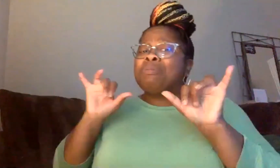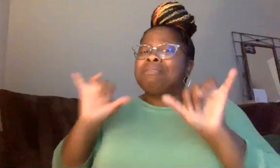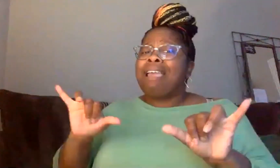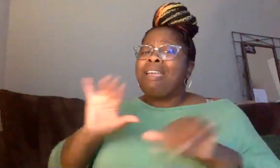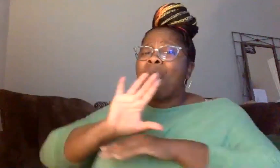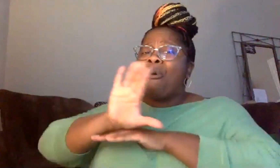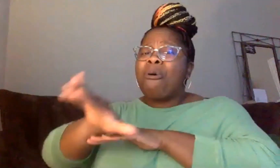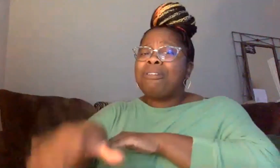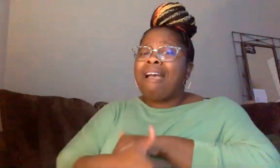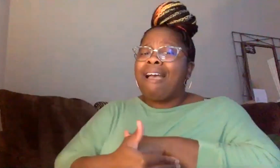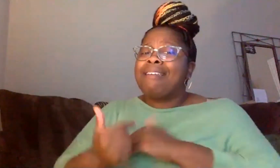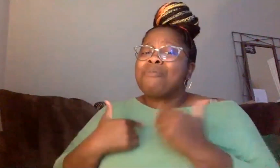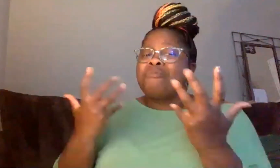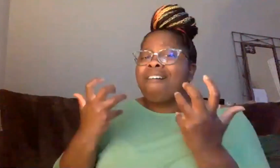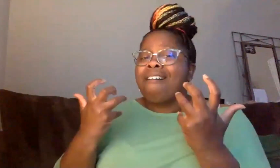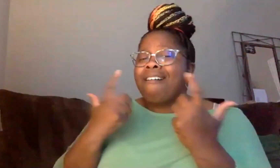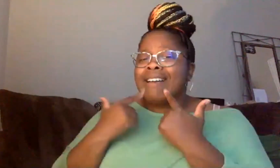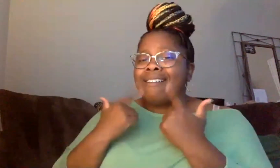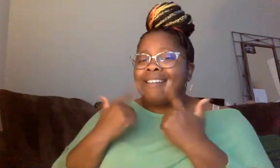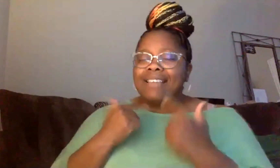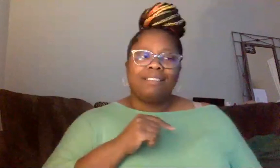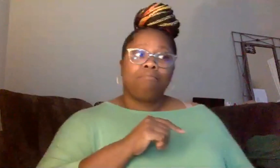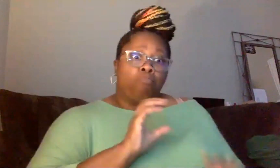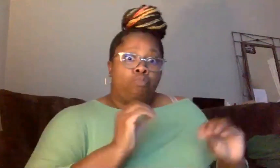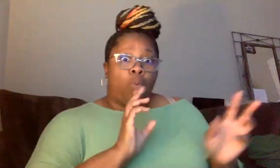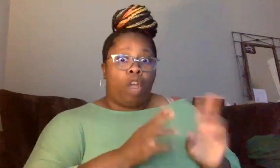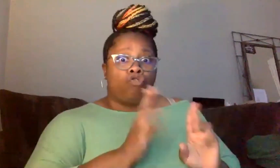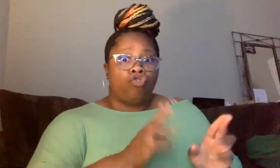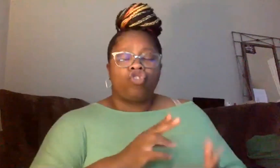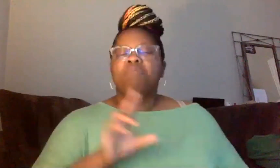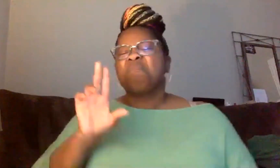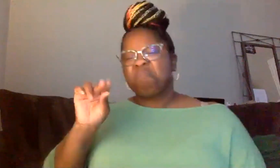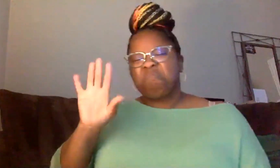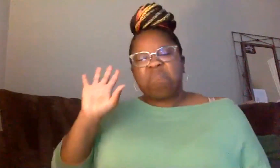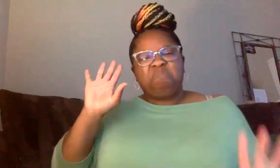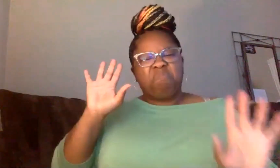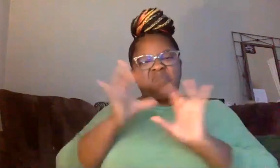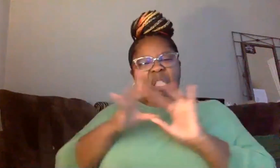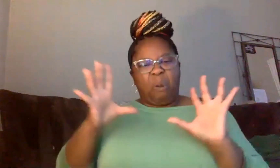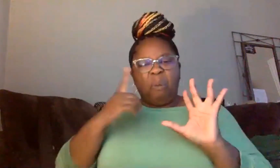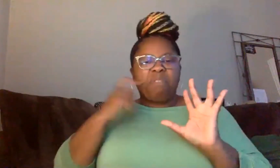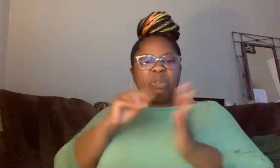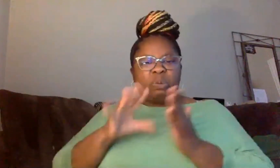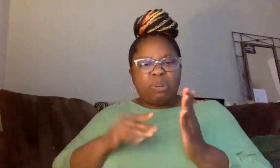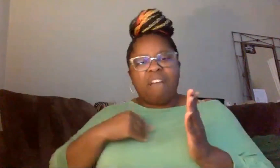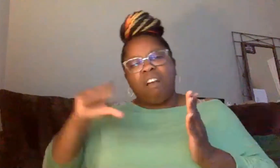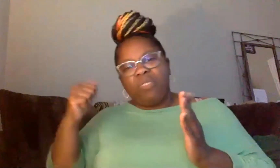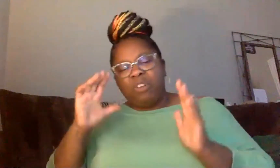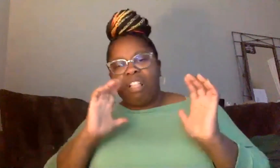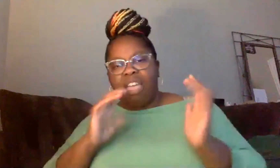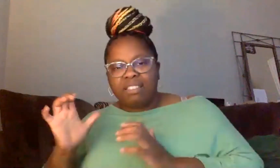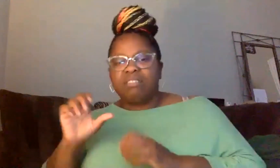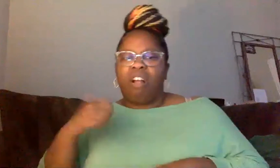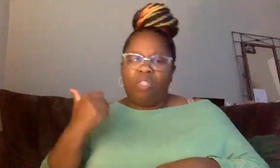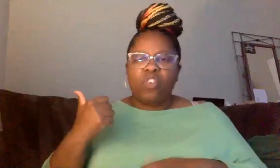I want to stay here all night. Not in a rush. No, no. We're going to let everybody go because students have classes and other